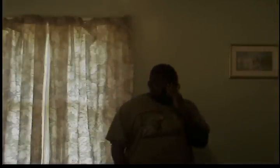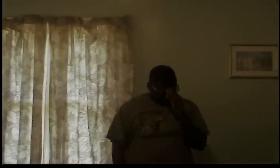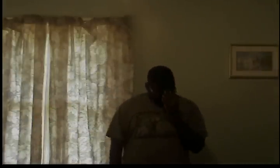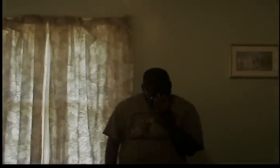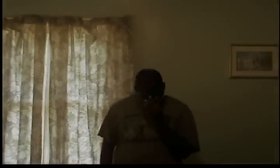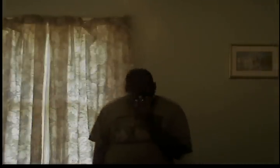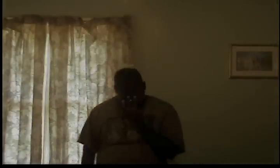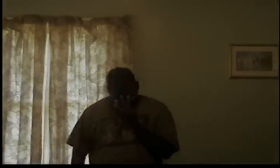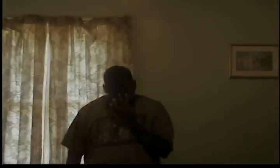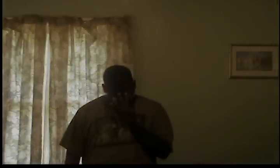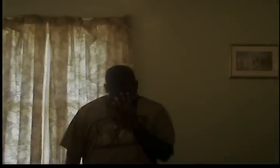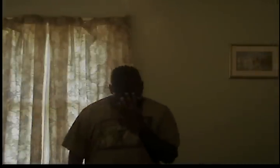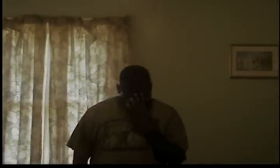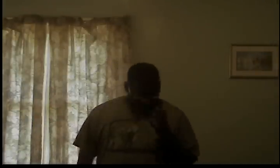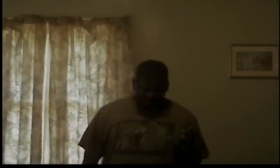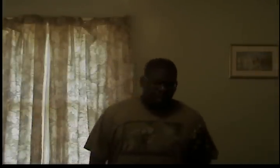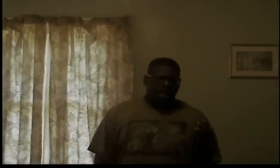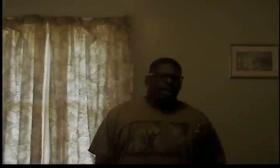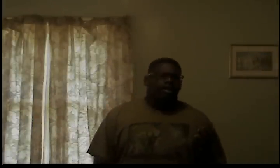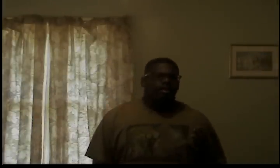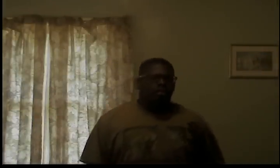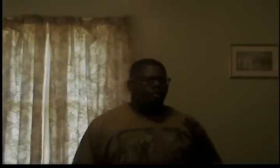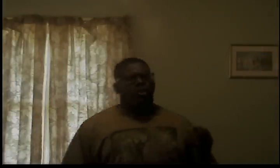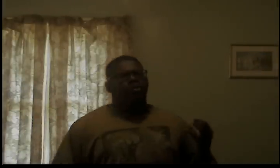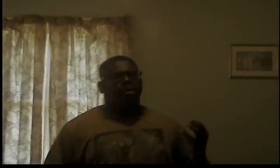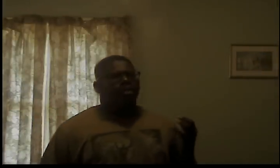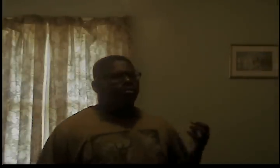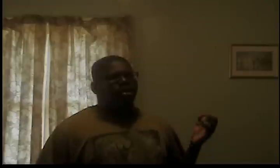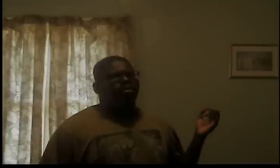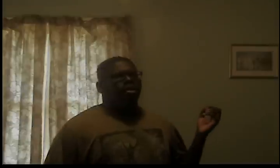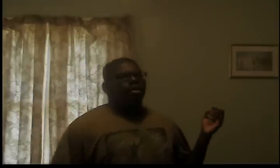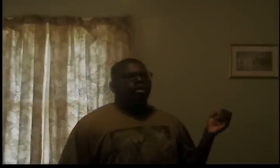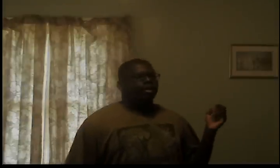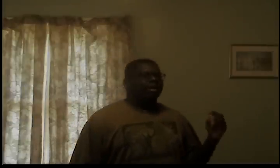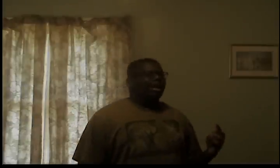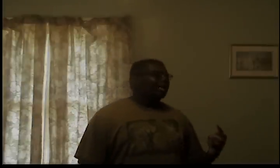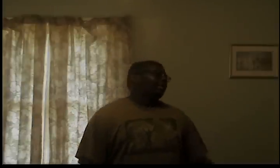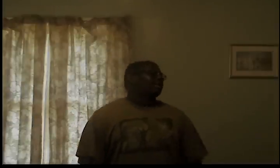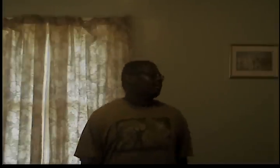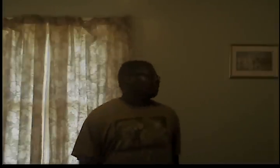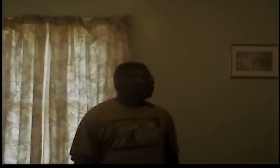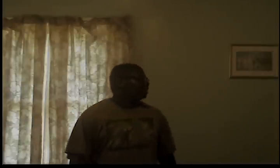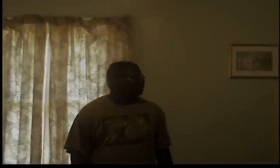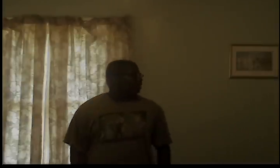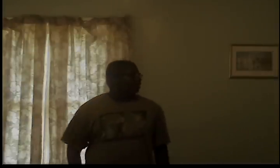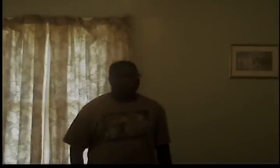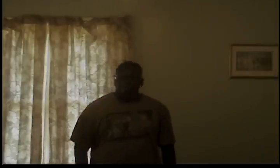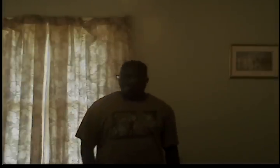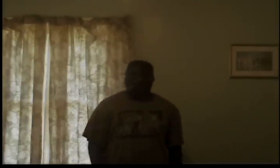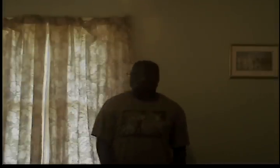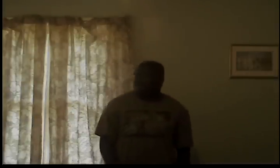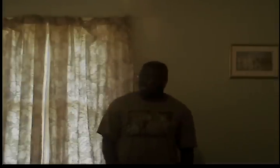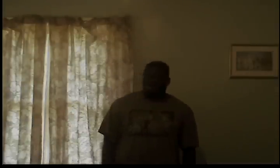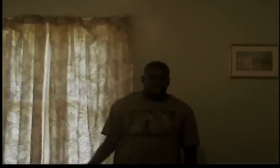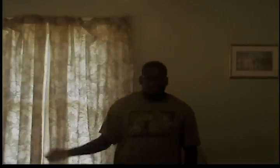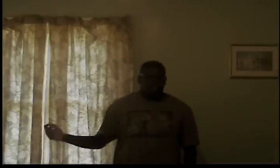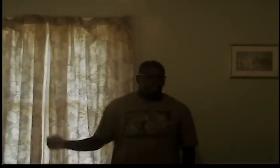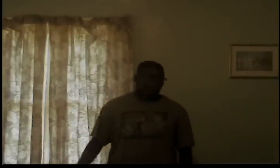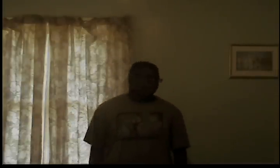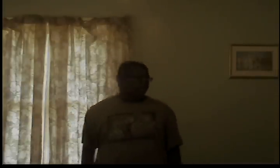it's gay and stupid and makes me yeah my god this just probably should